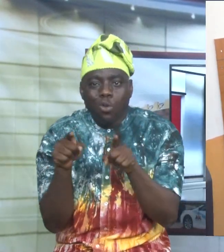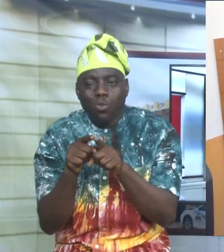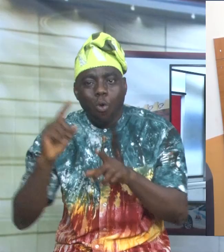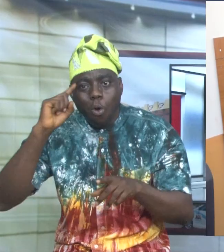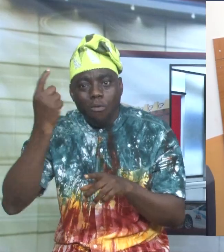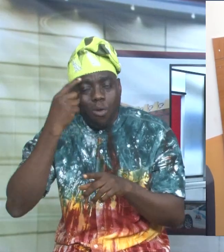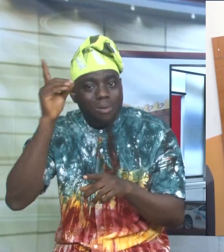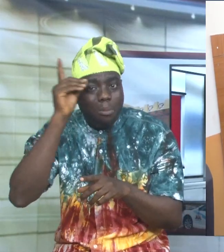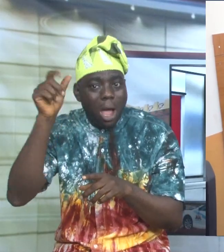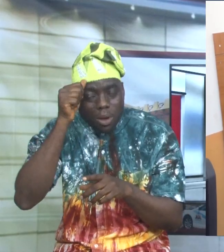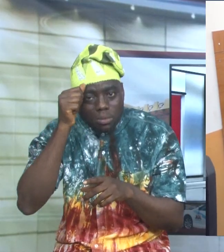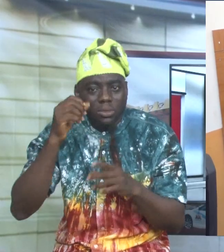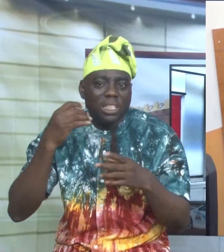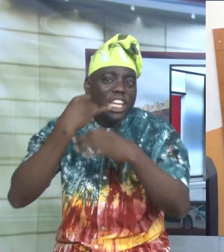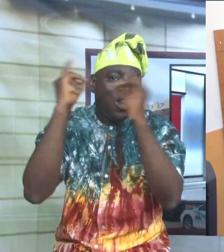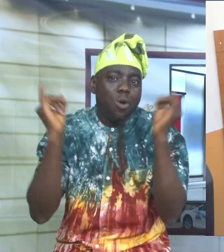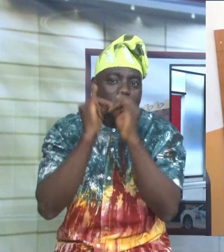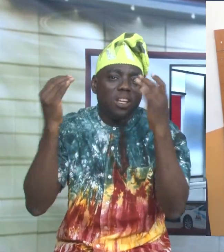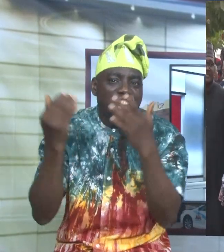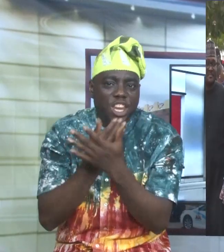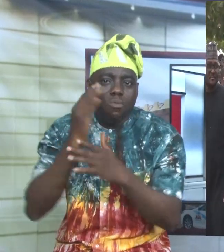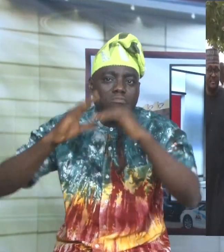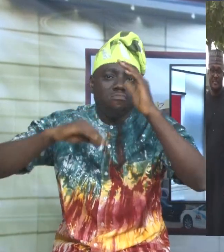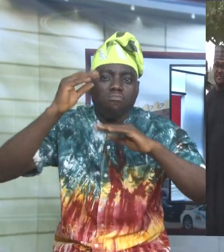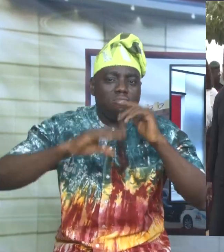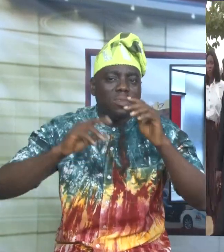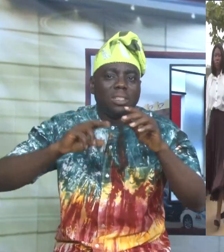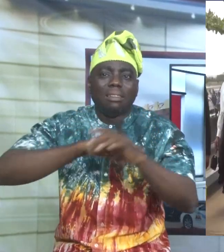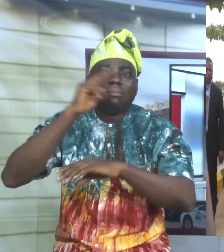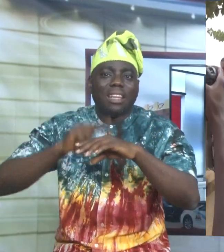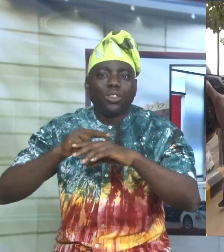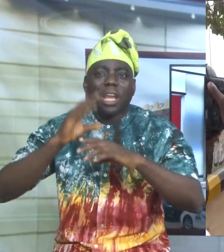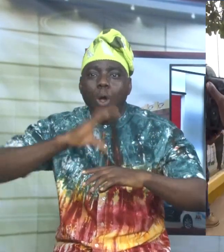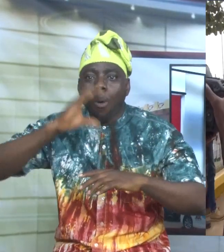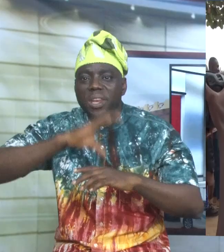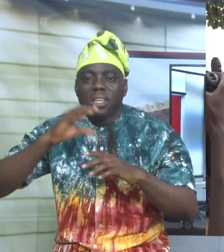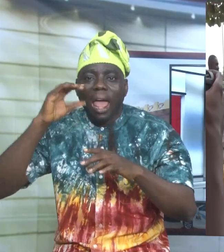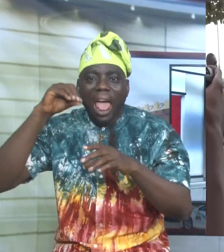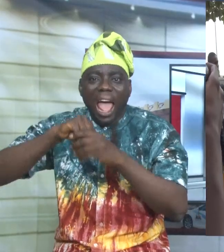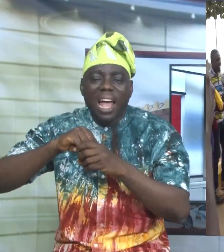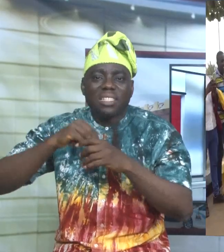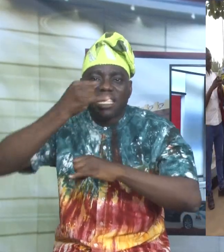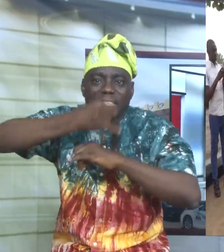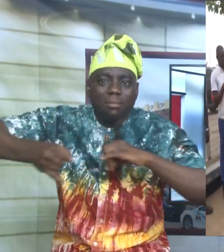Dapwabiodun, inaugurated a newly constructed multinational company at Interchange along Abeokuta